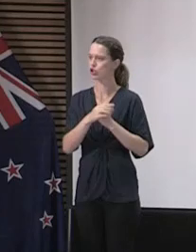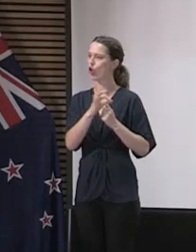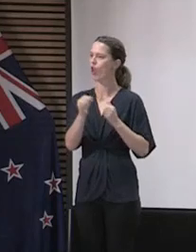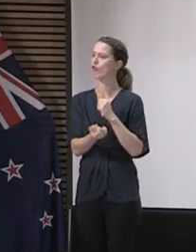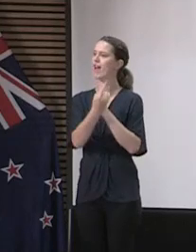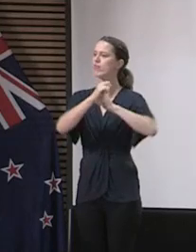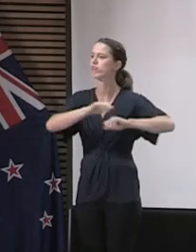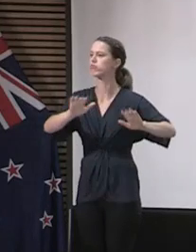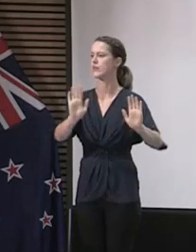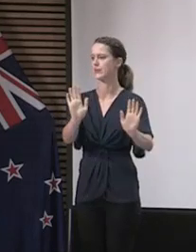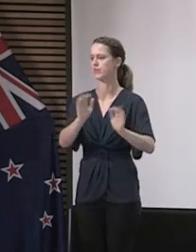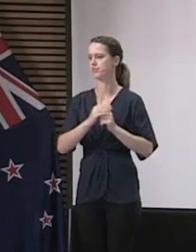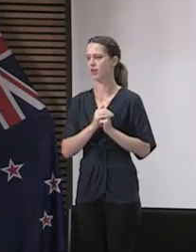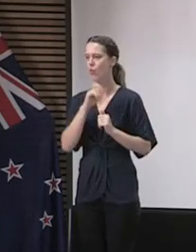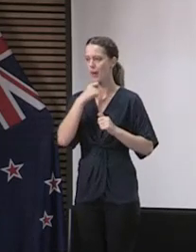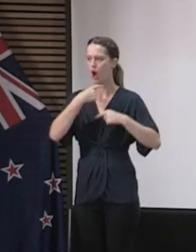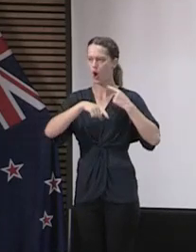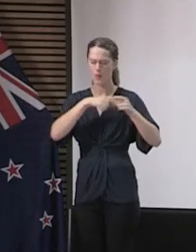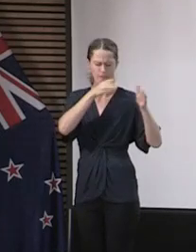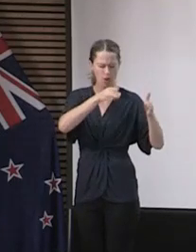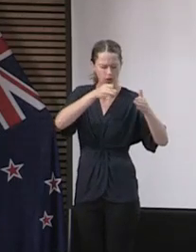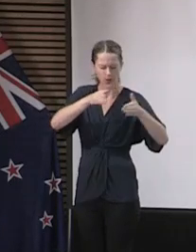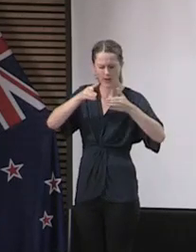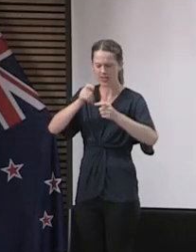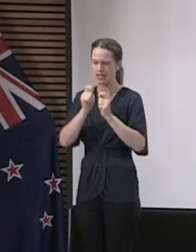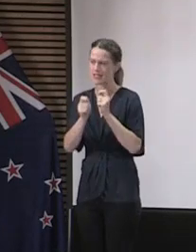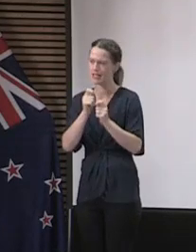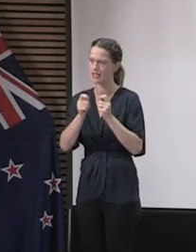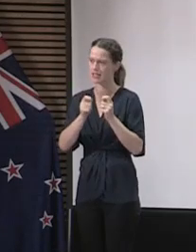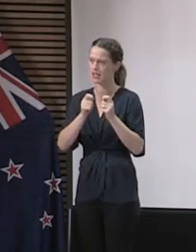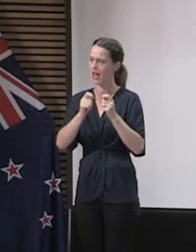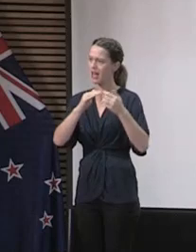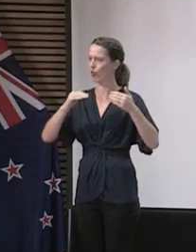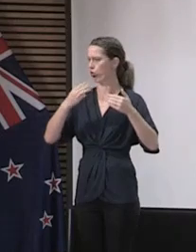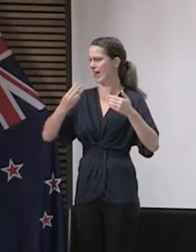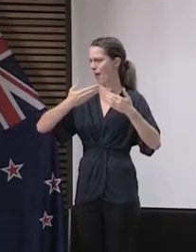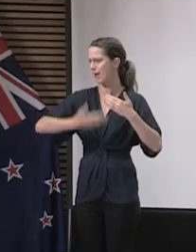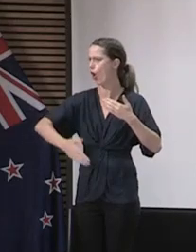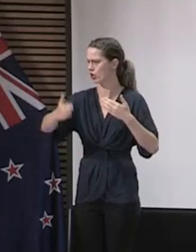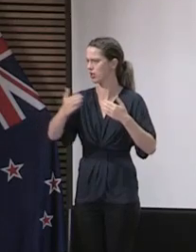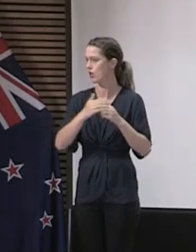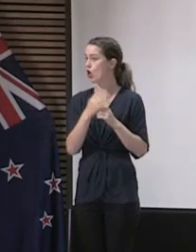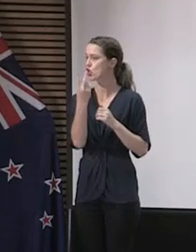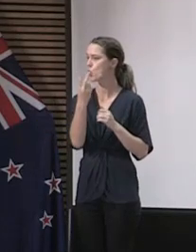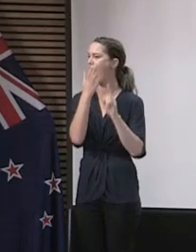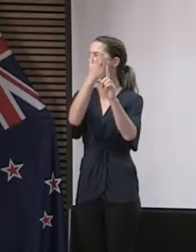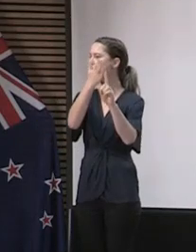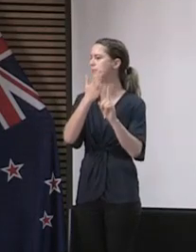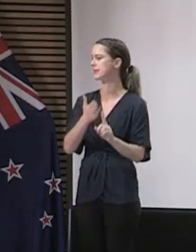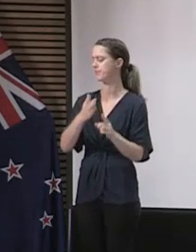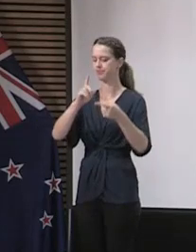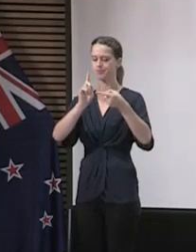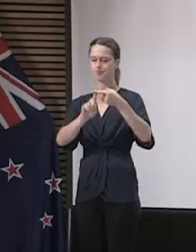ongoing focused and extensive testing through into Alert Level 3 and beyond with two aims. First of all,